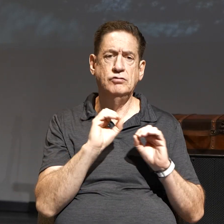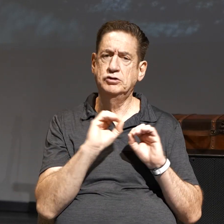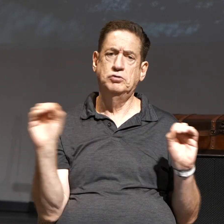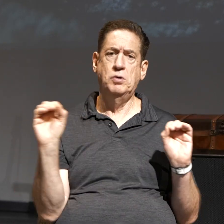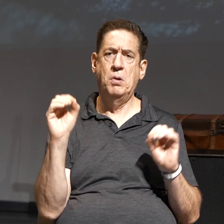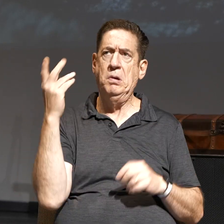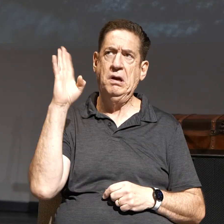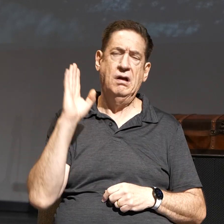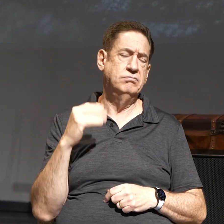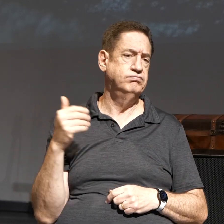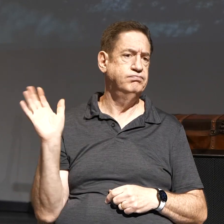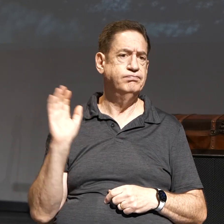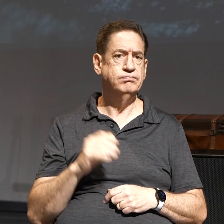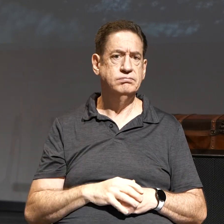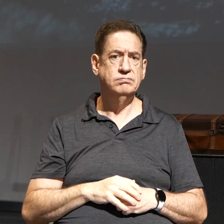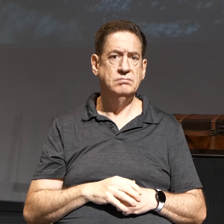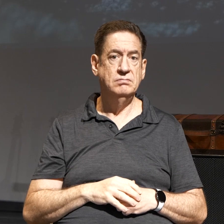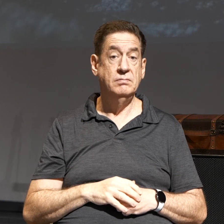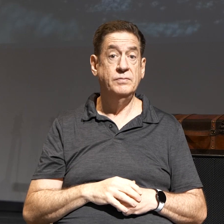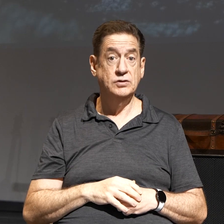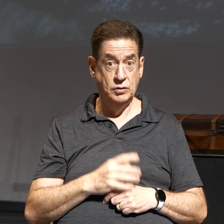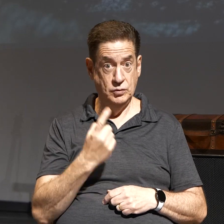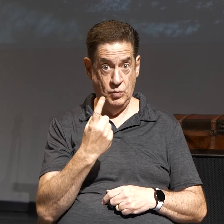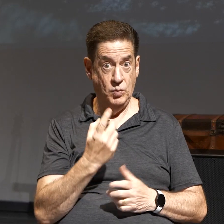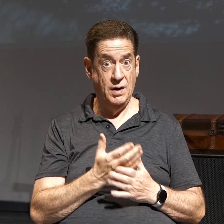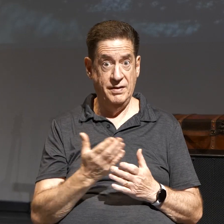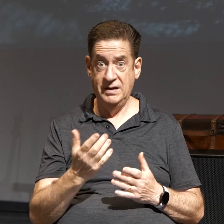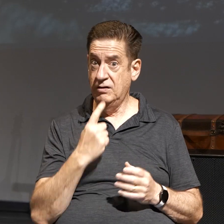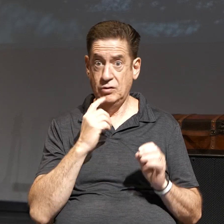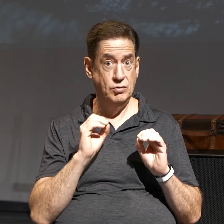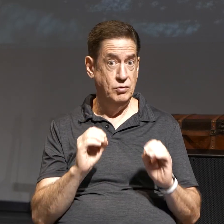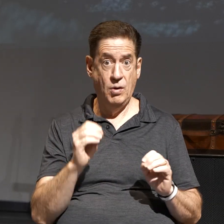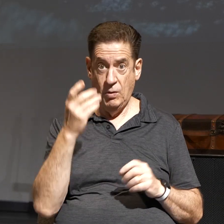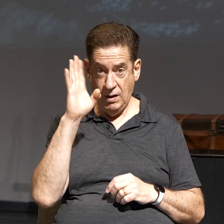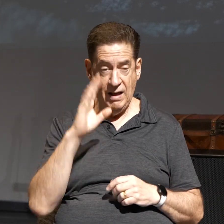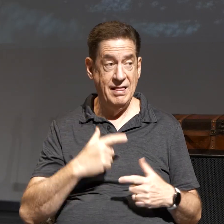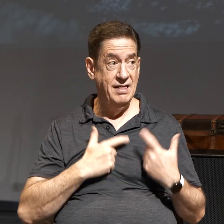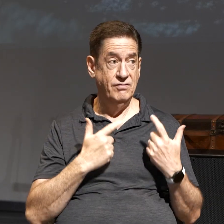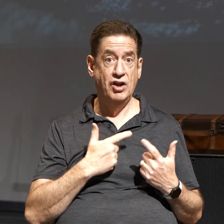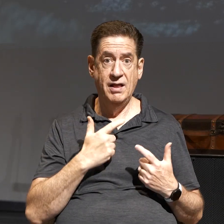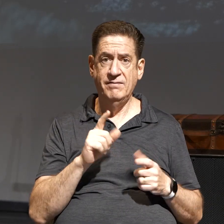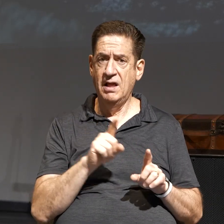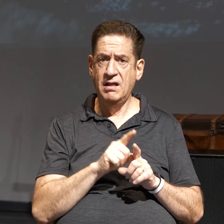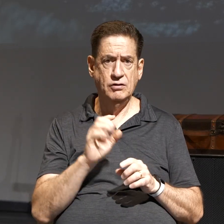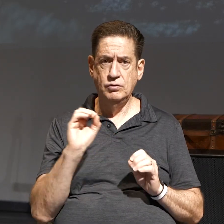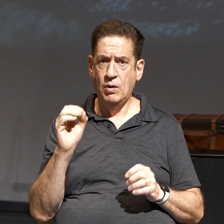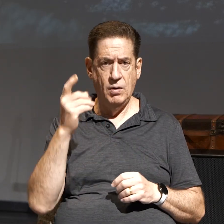God. So it's one thing to say there is no God and live your life as if there is no God.